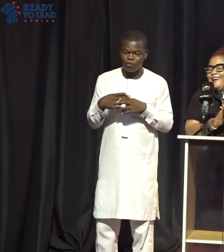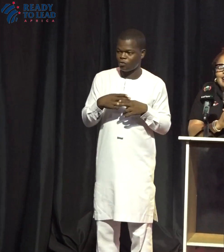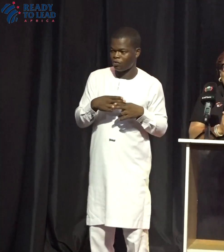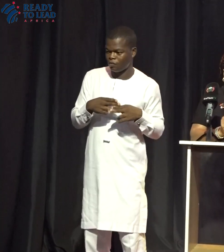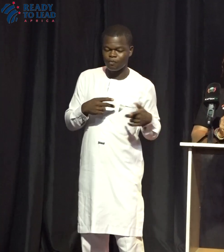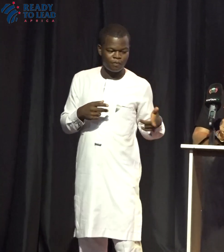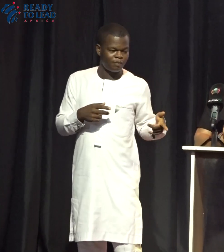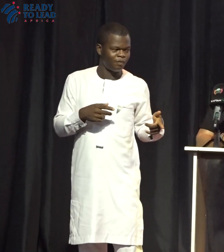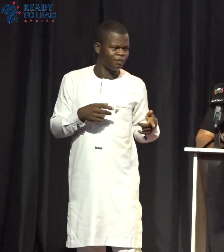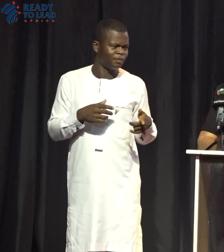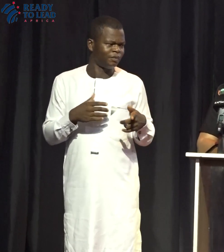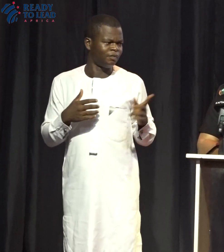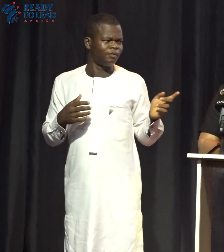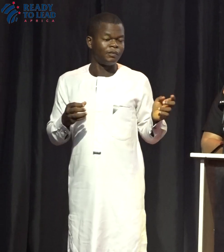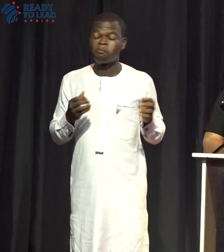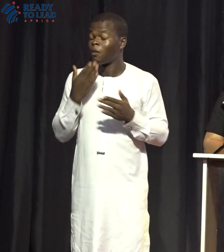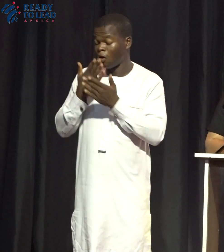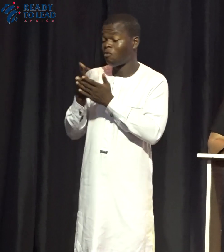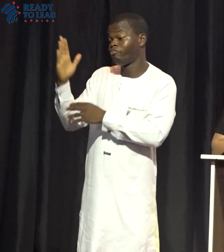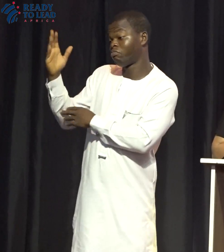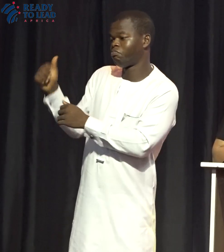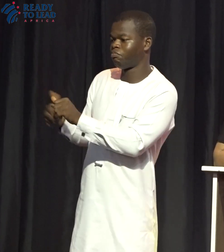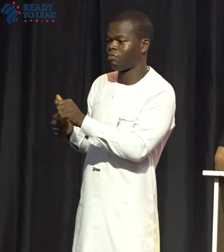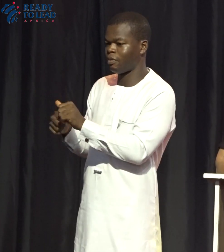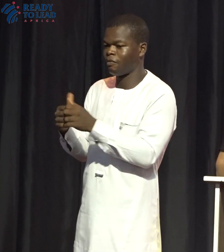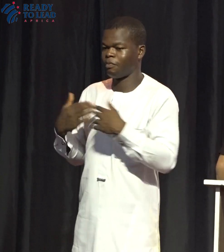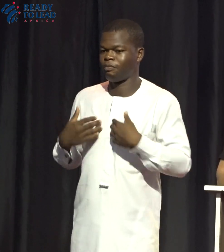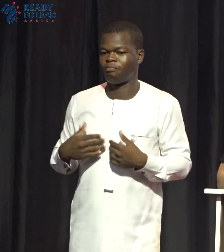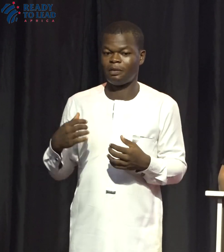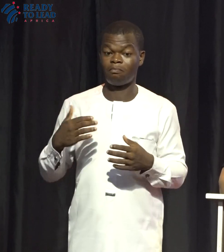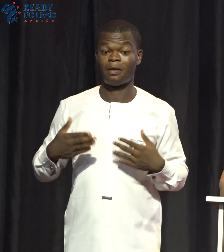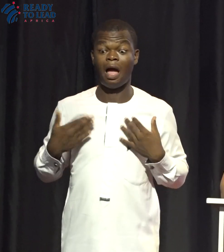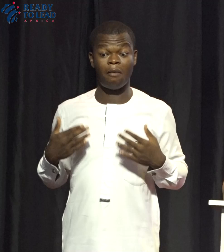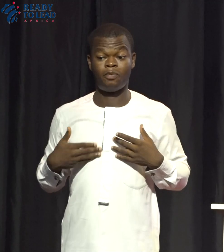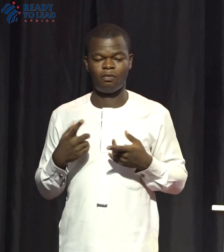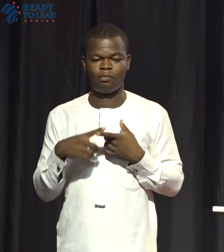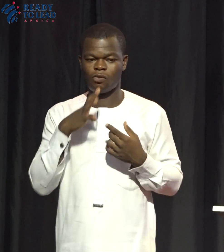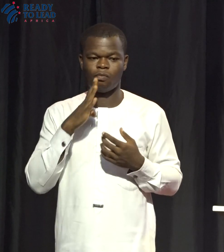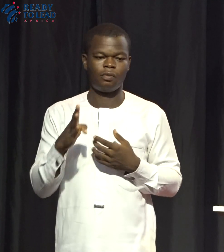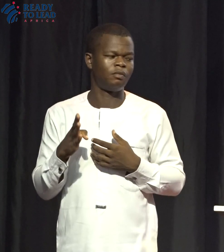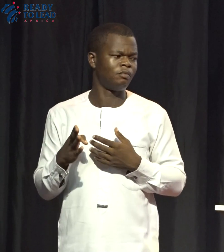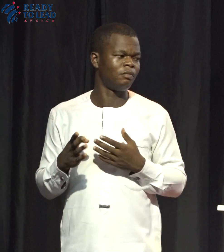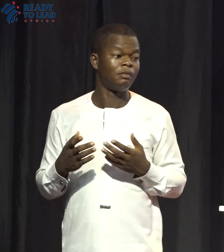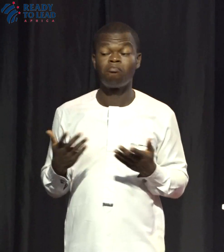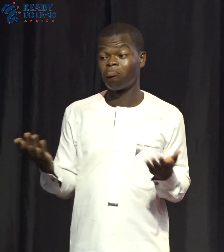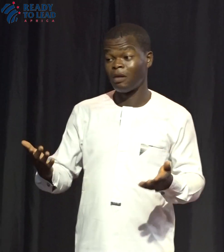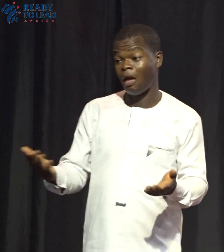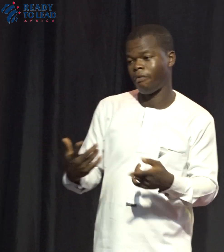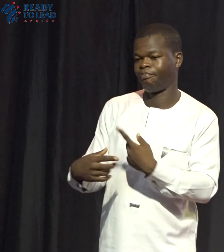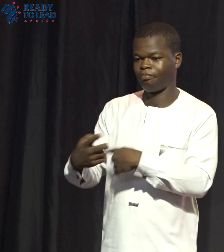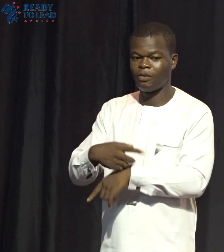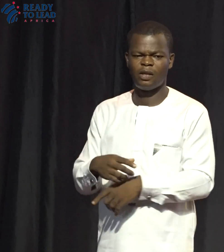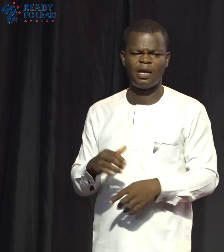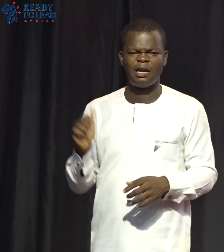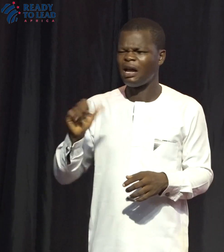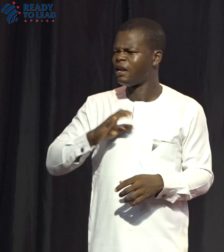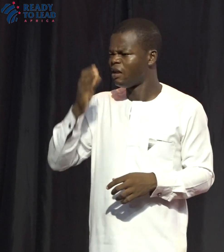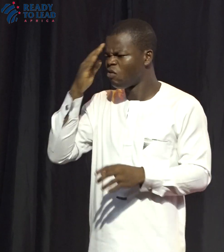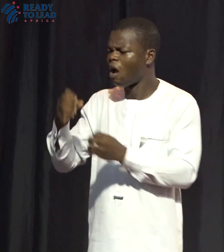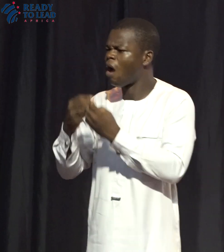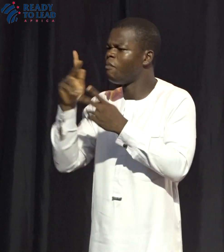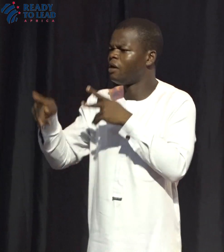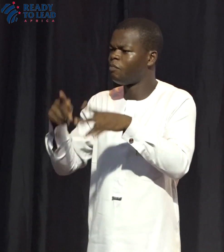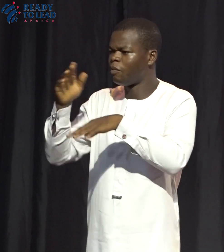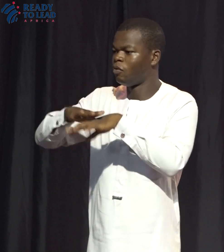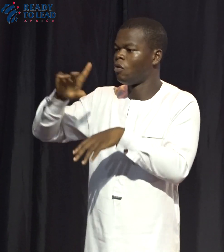Okay. All right. Good afternoon, everyone. I'm really, really delighted to be here. Can I know how many people